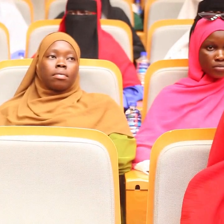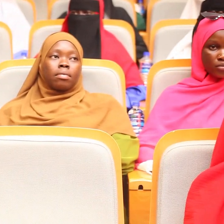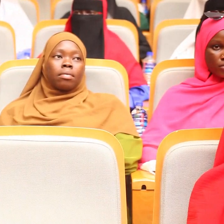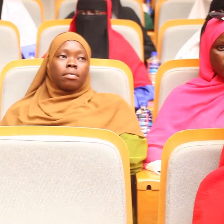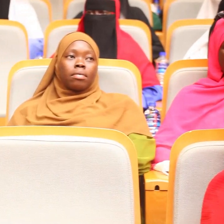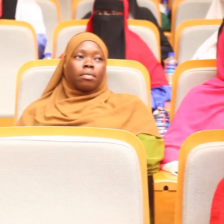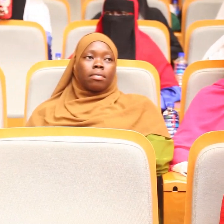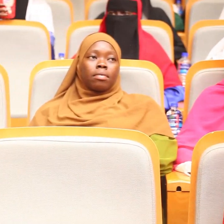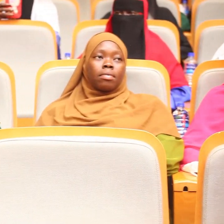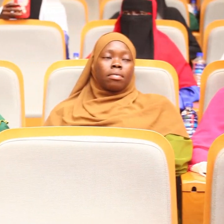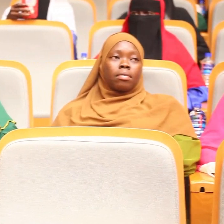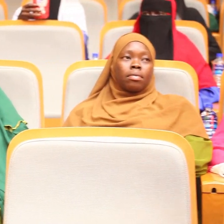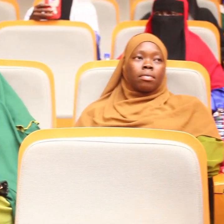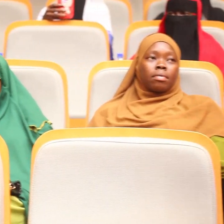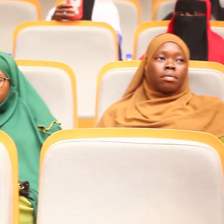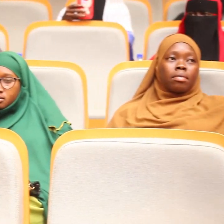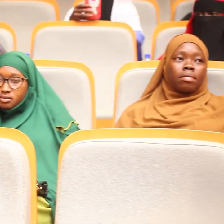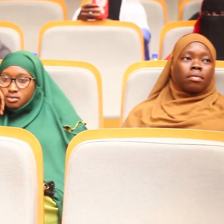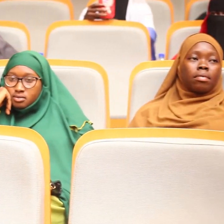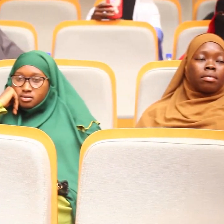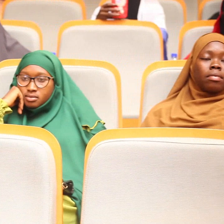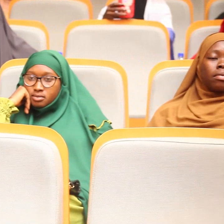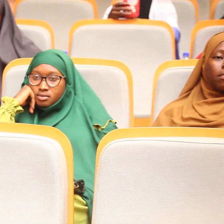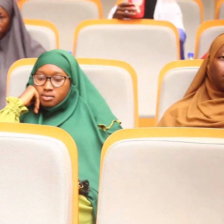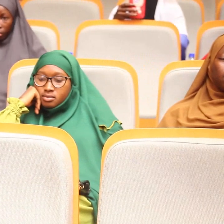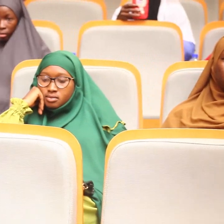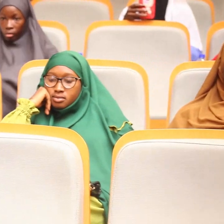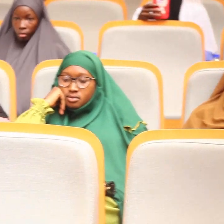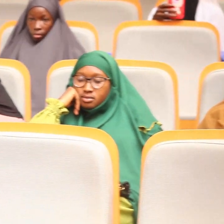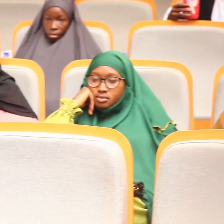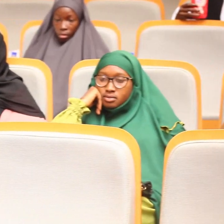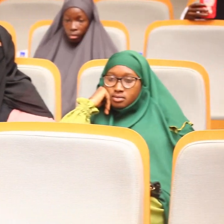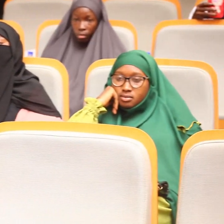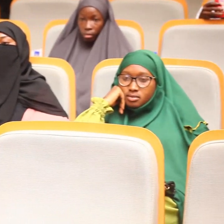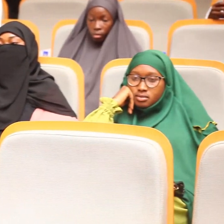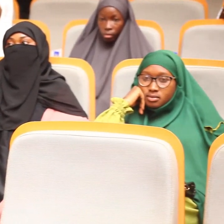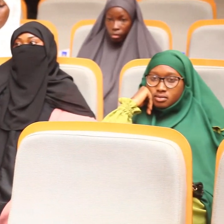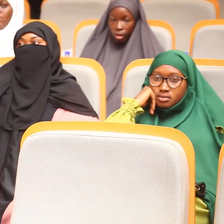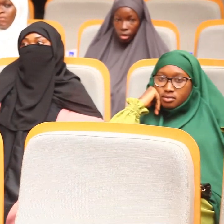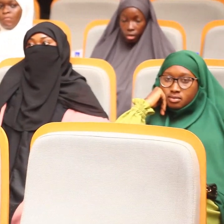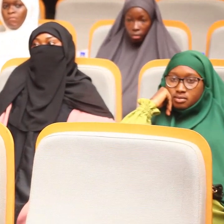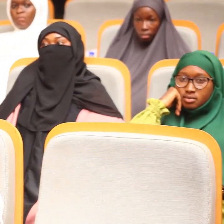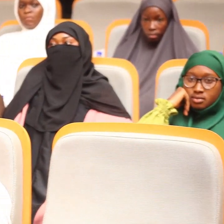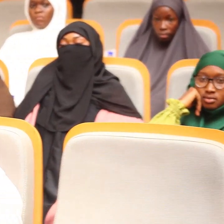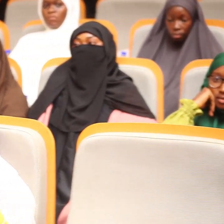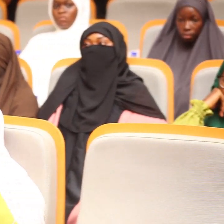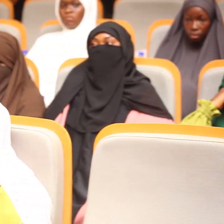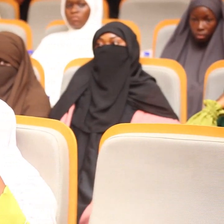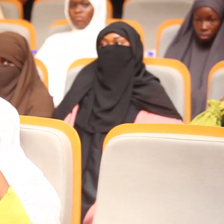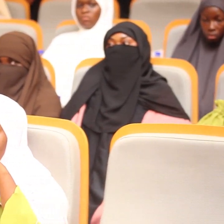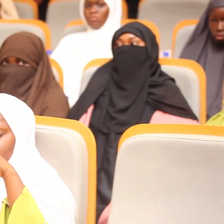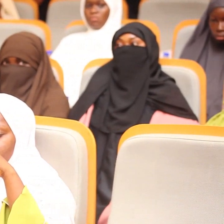mention it hadn't been you mention this it will be more beloved to me than so and so he said because i saw you